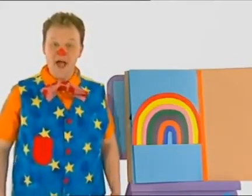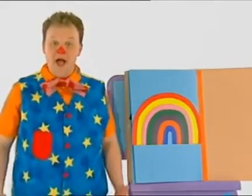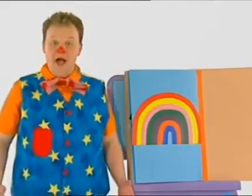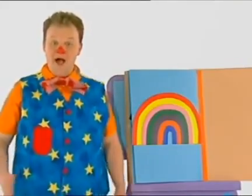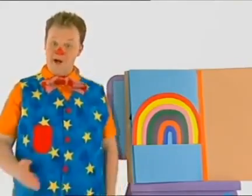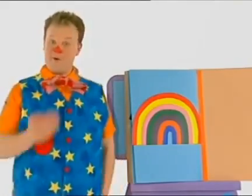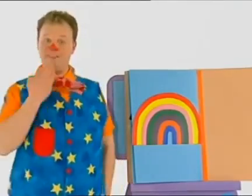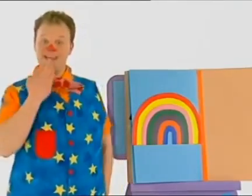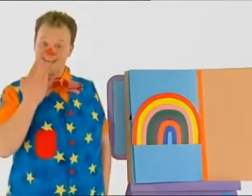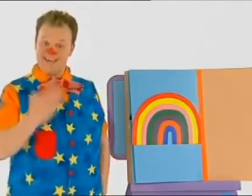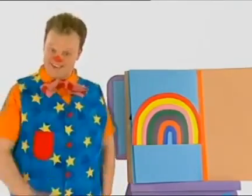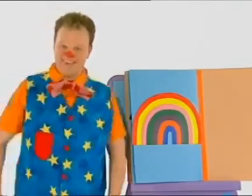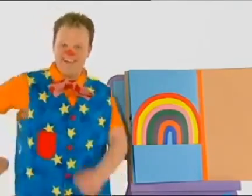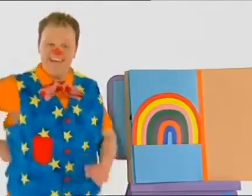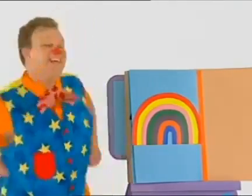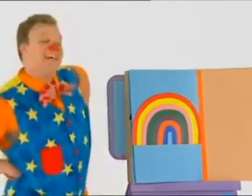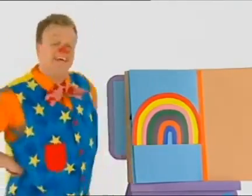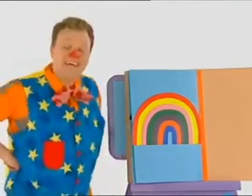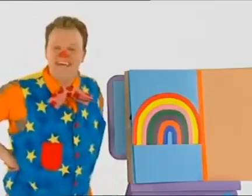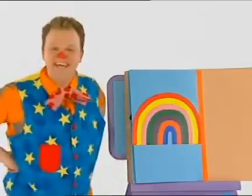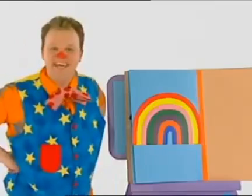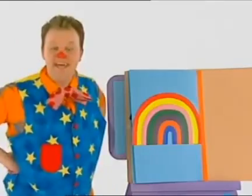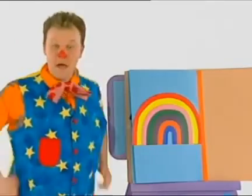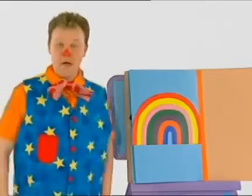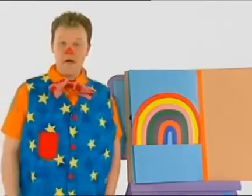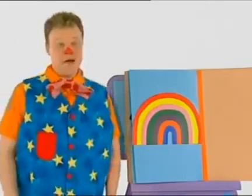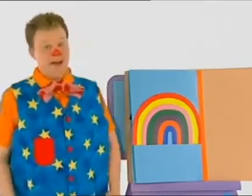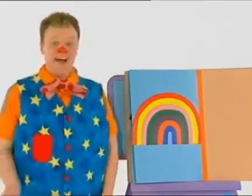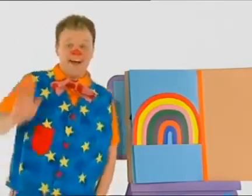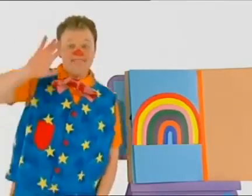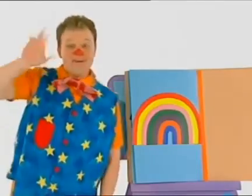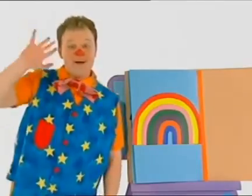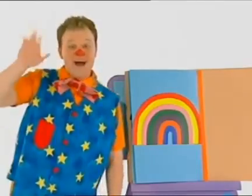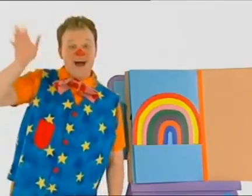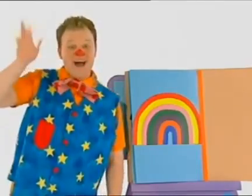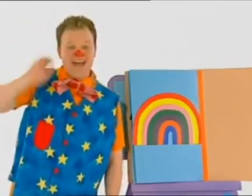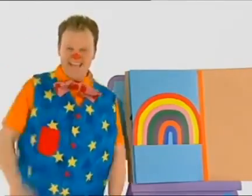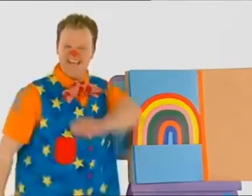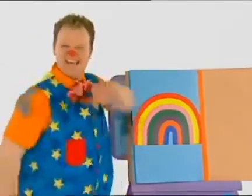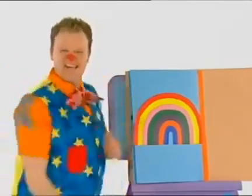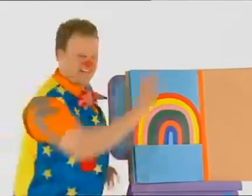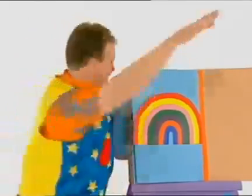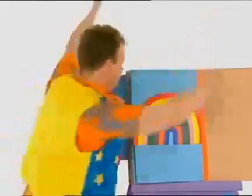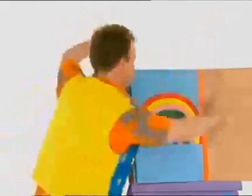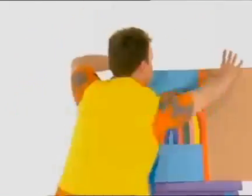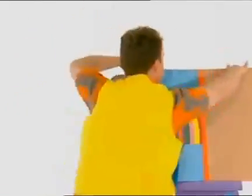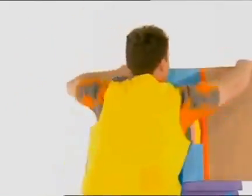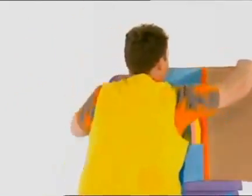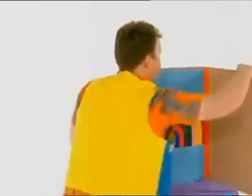Tumble. Oh, thank you. We'll see you soon, Mr. Tumble. Bye-bye. Bye-bye. Bye-bye, Mr. Tumble.